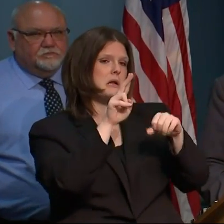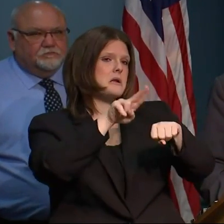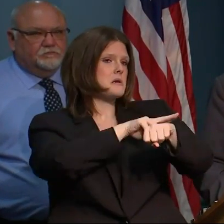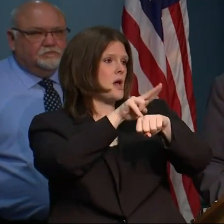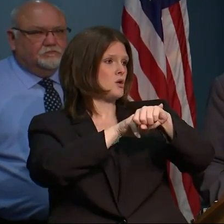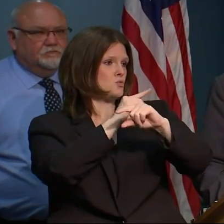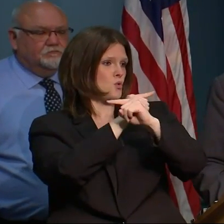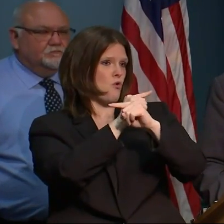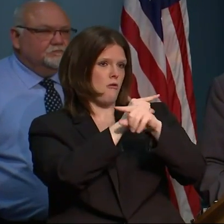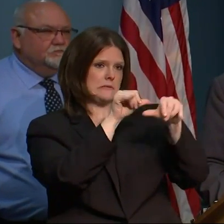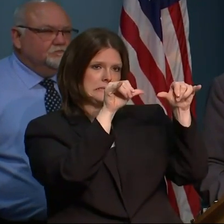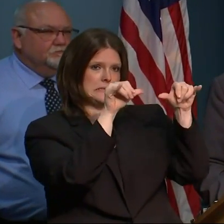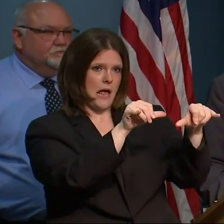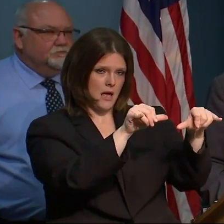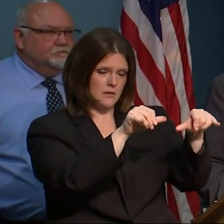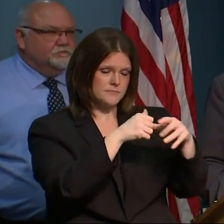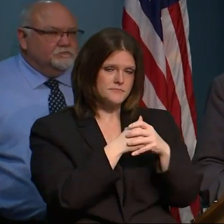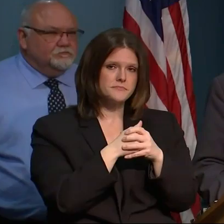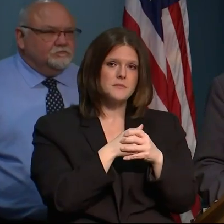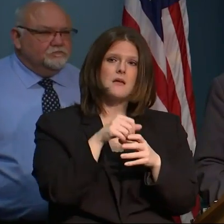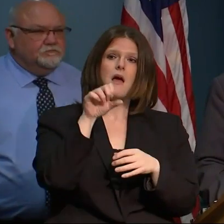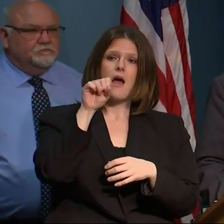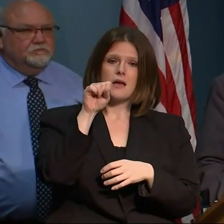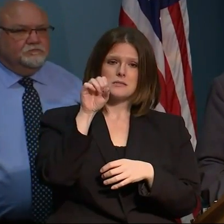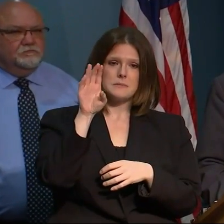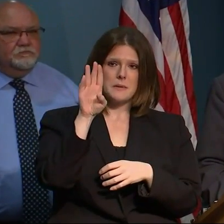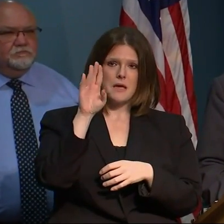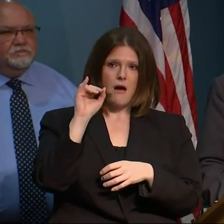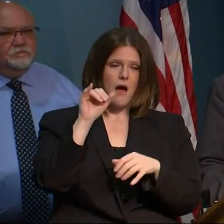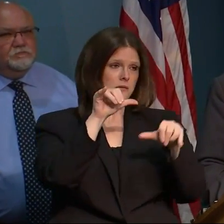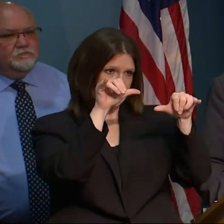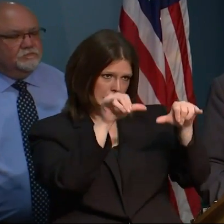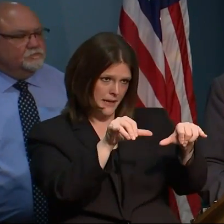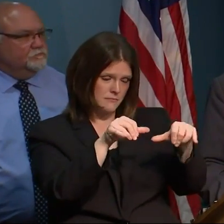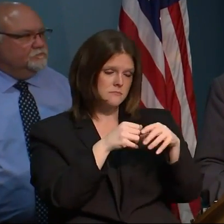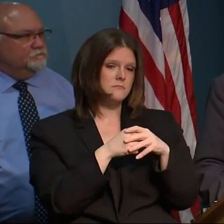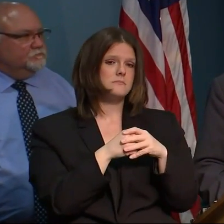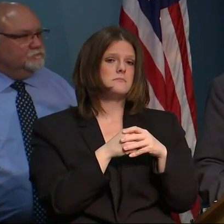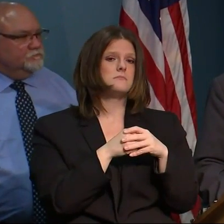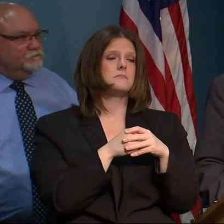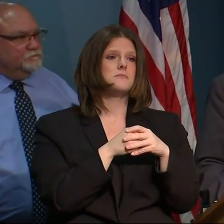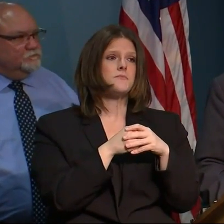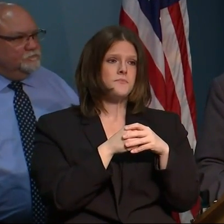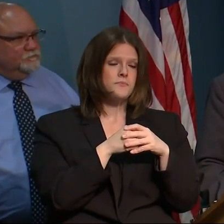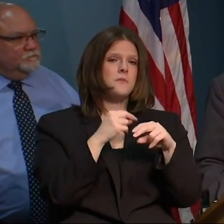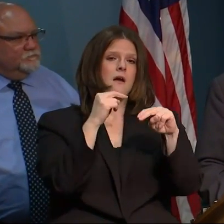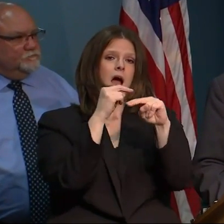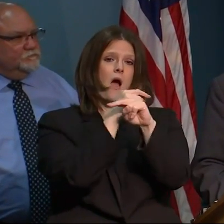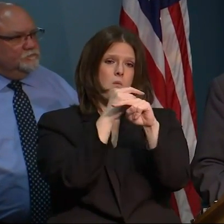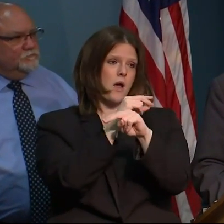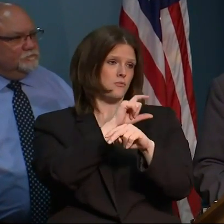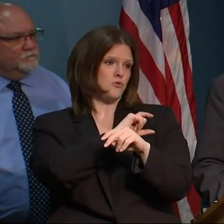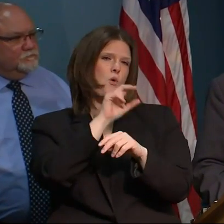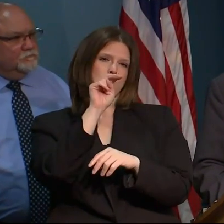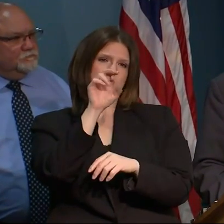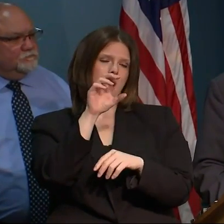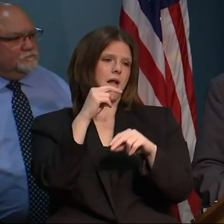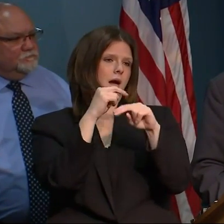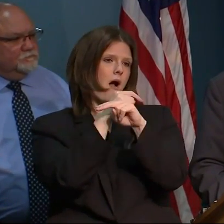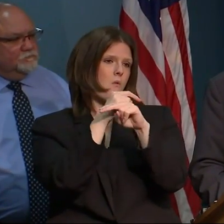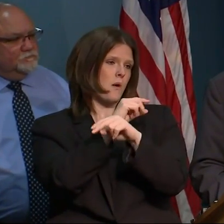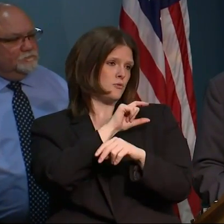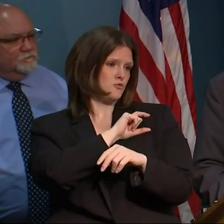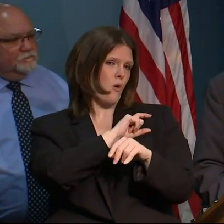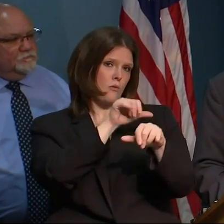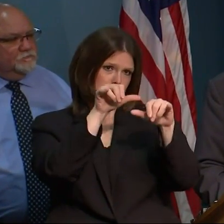presence and the presence of the SBI and the presence also of the highway patrol, North Carolina highway patrol